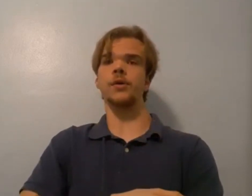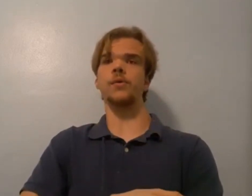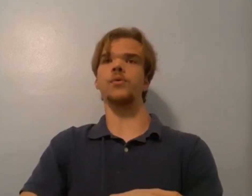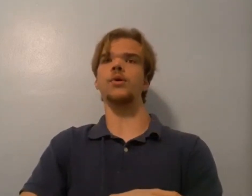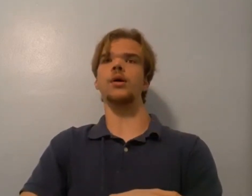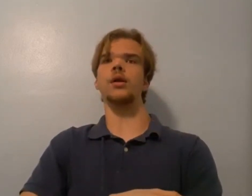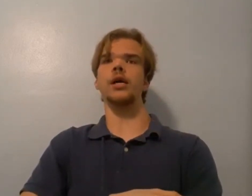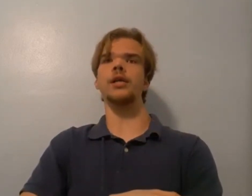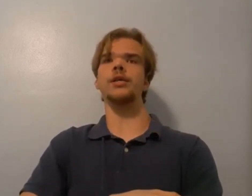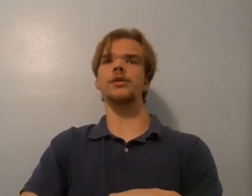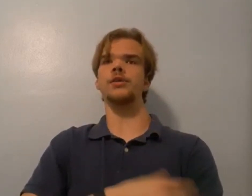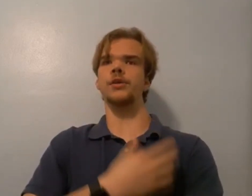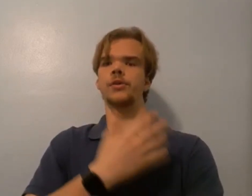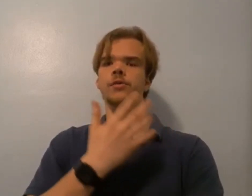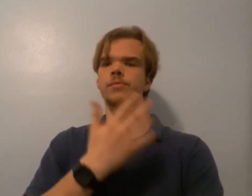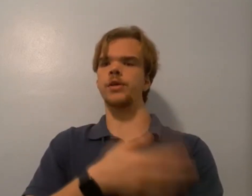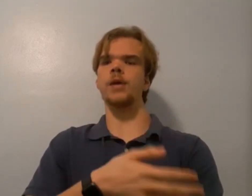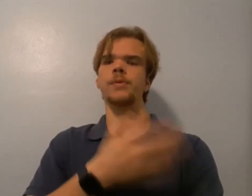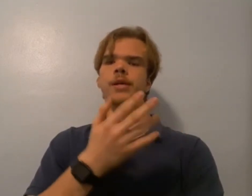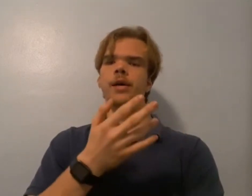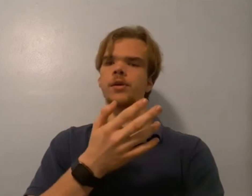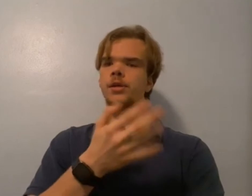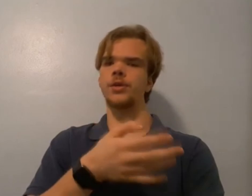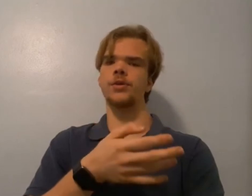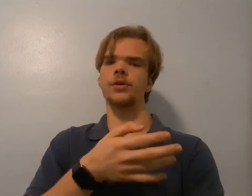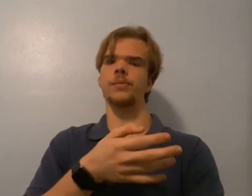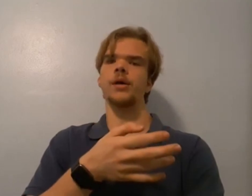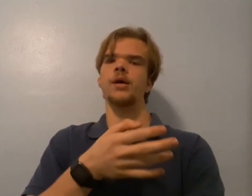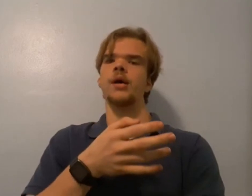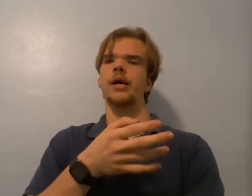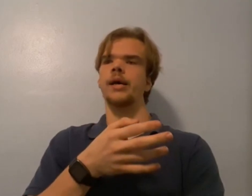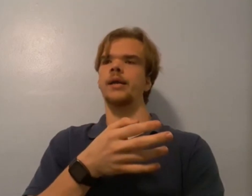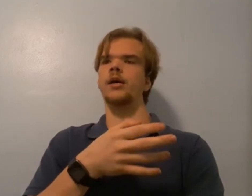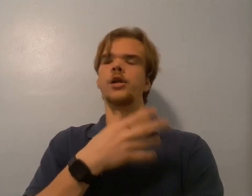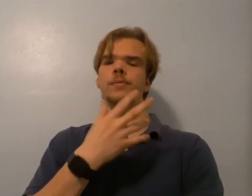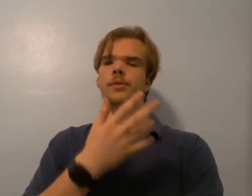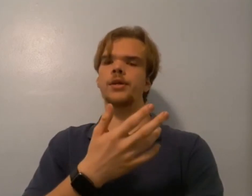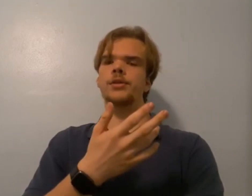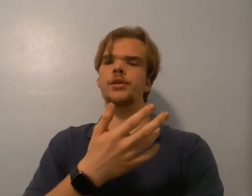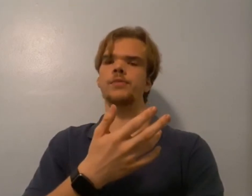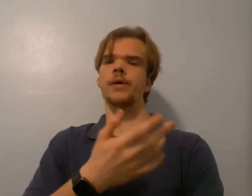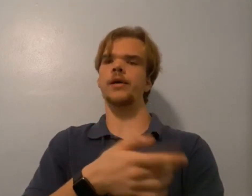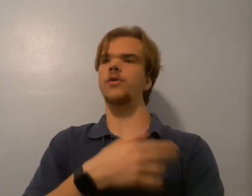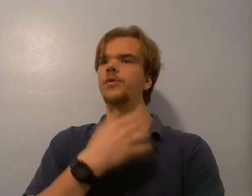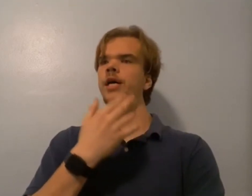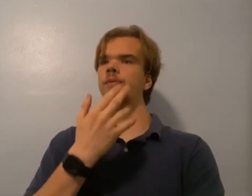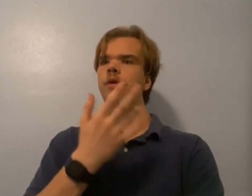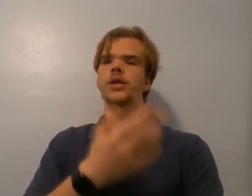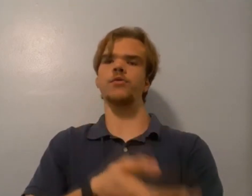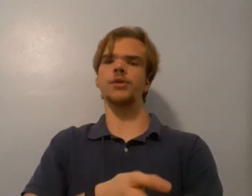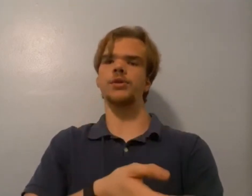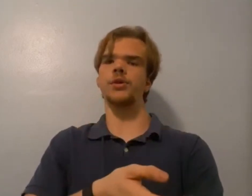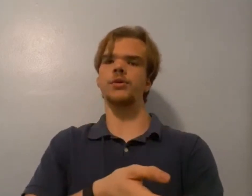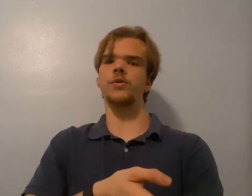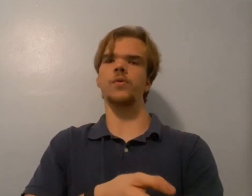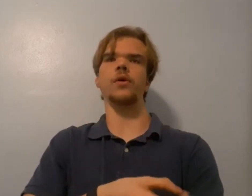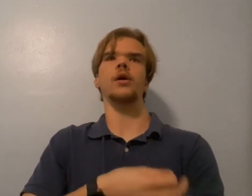So, a lot of these, you know, they'll be up and down on YouTube and other places by old-time radio research or